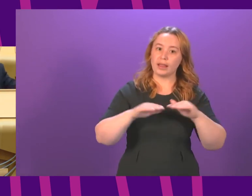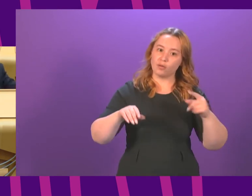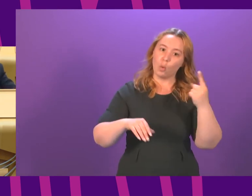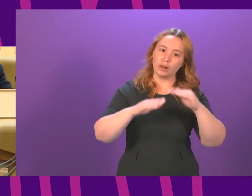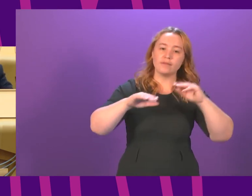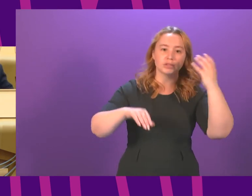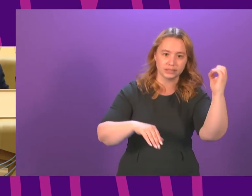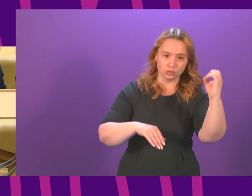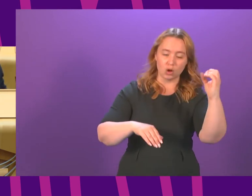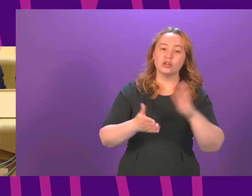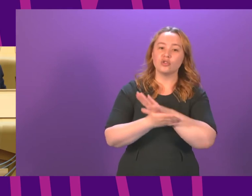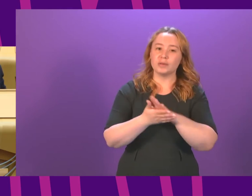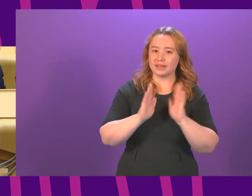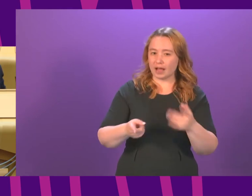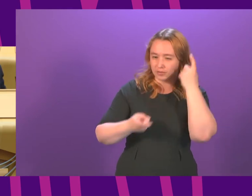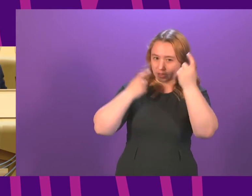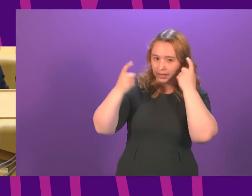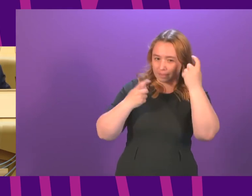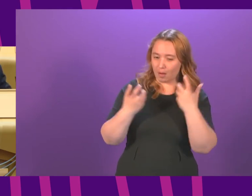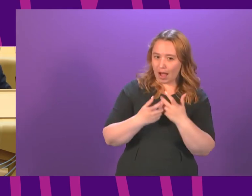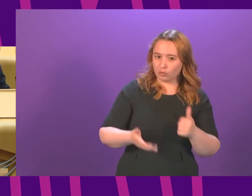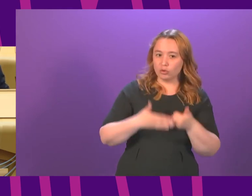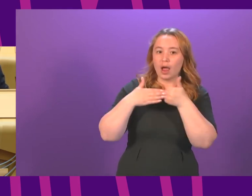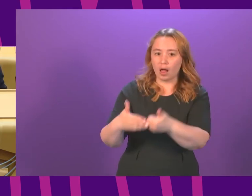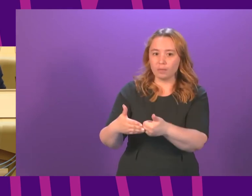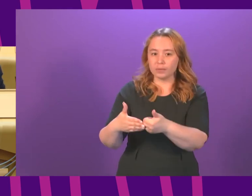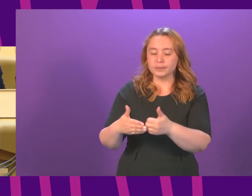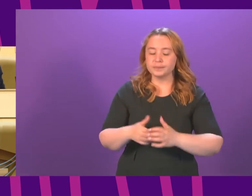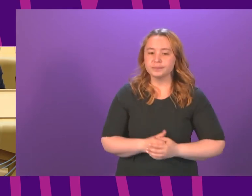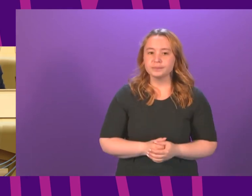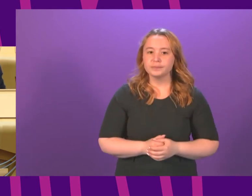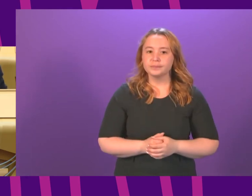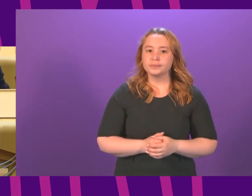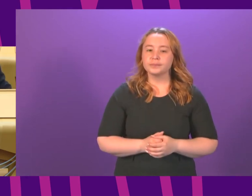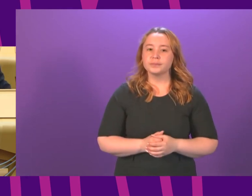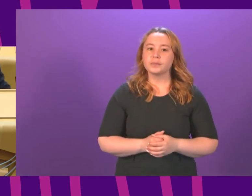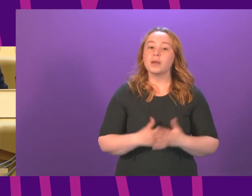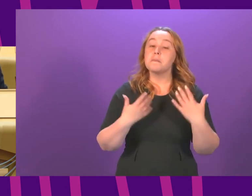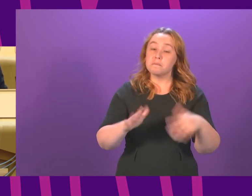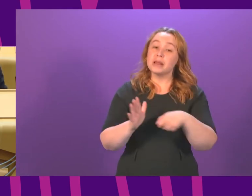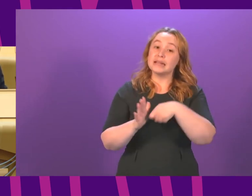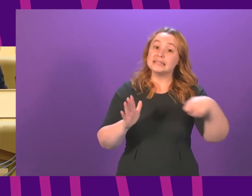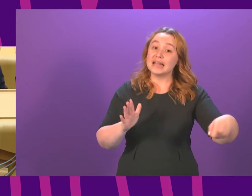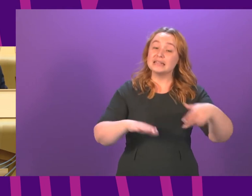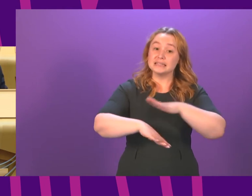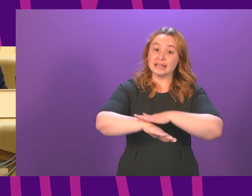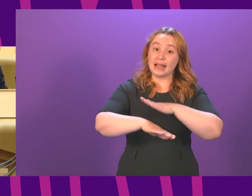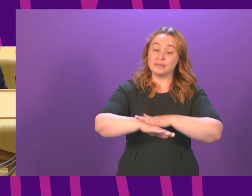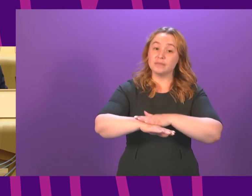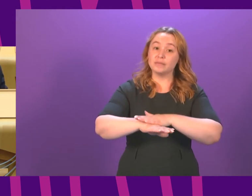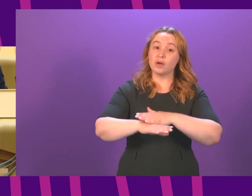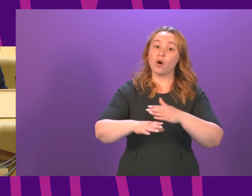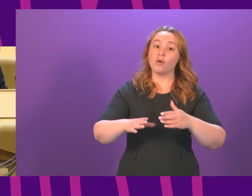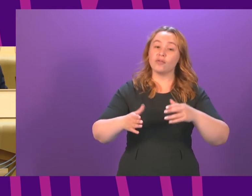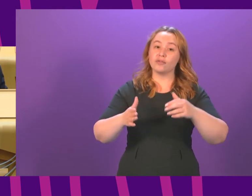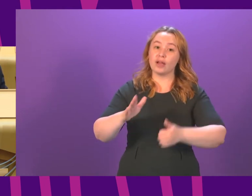consider the nature of our response I don't underestimate because we have extended it on more than one occasion now I think the importance of